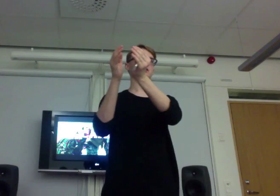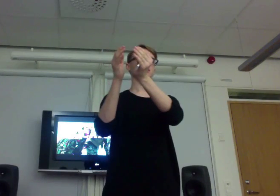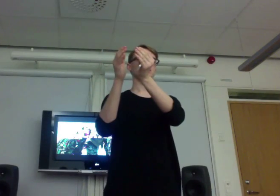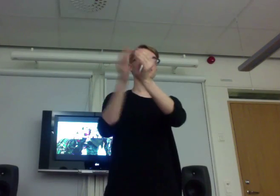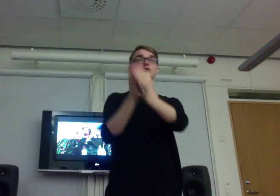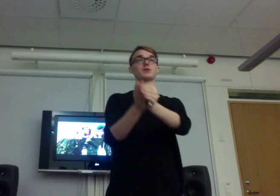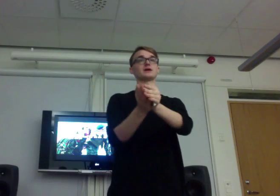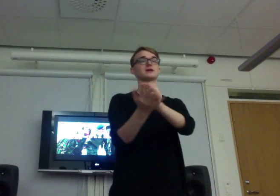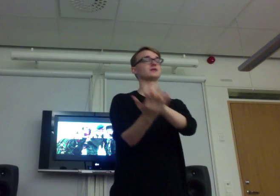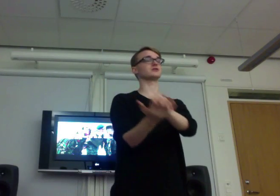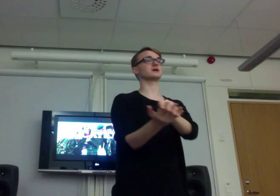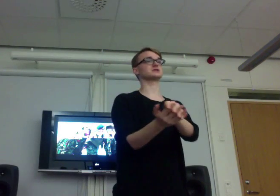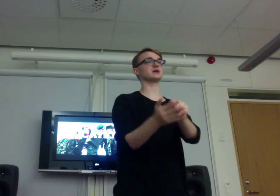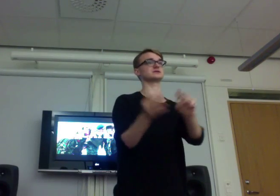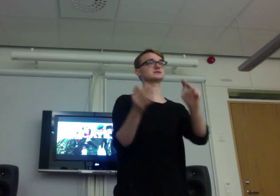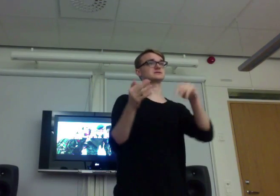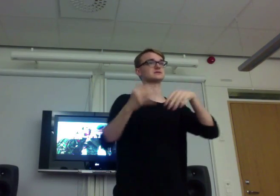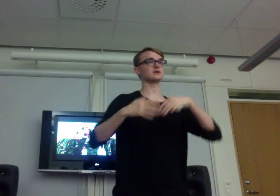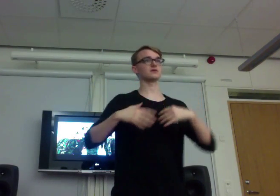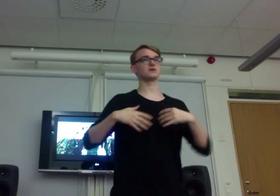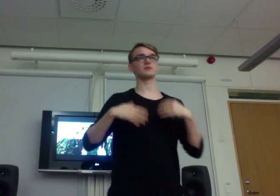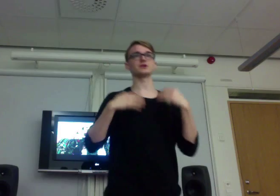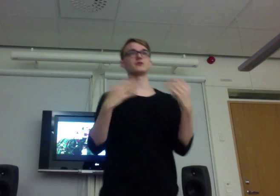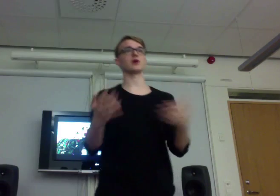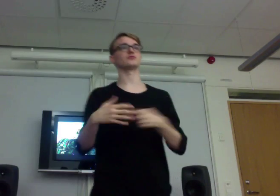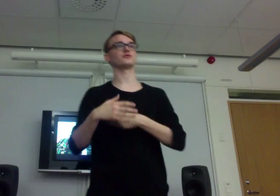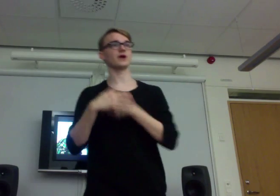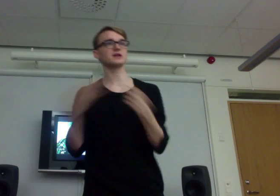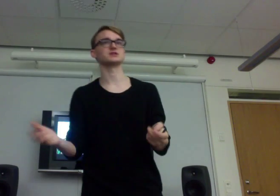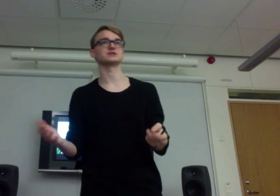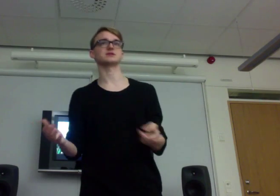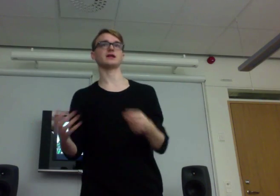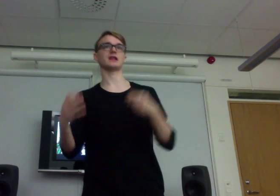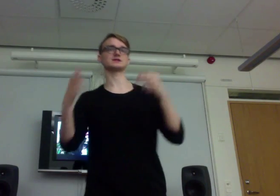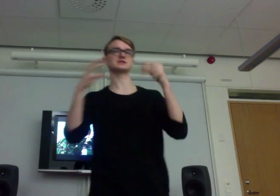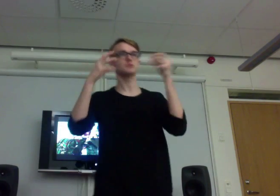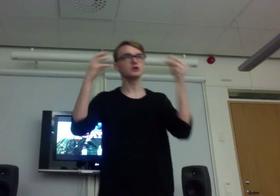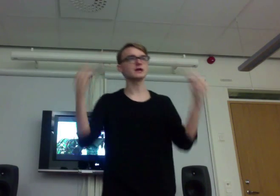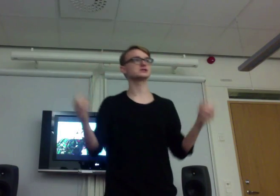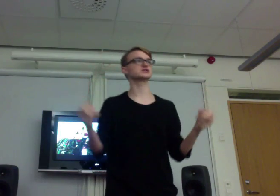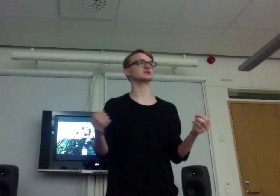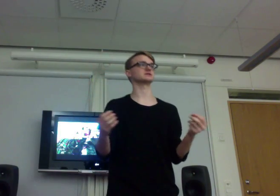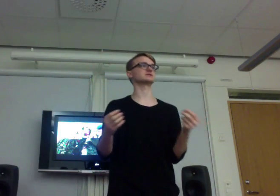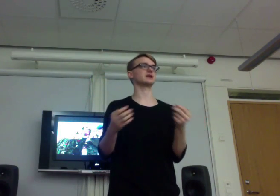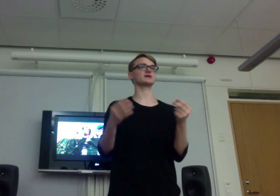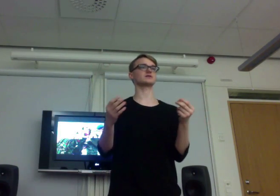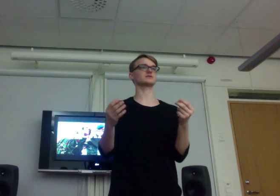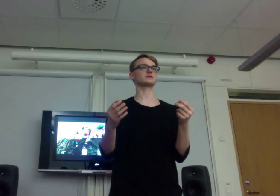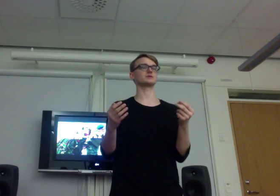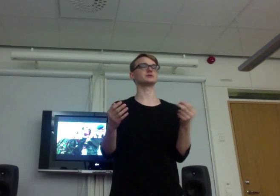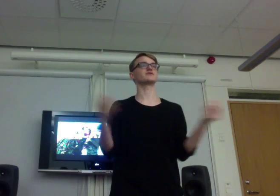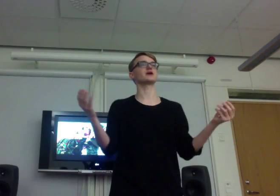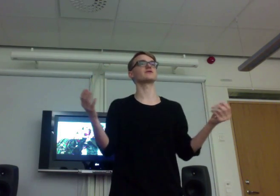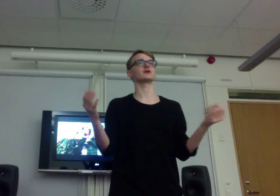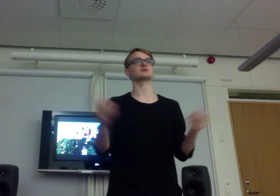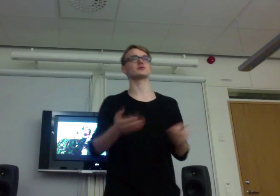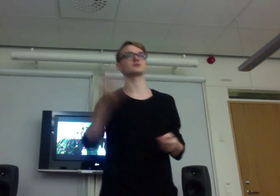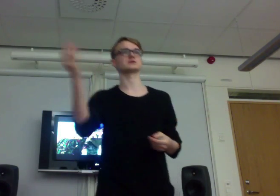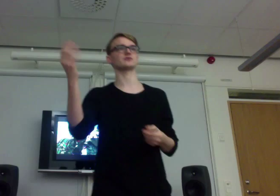Role-playing in education has been around for ages. And, like, simulations. Like, I a firefighter goes out